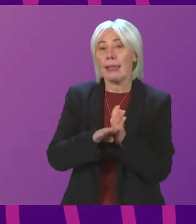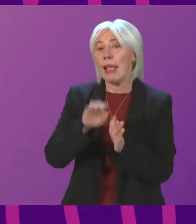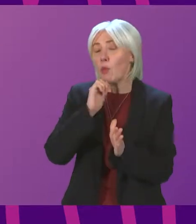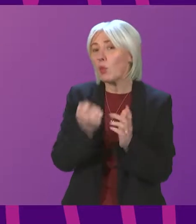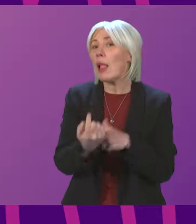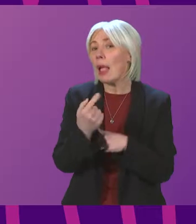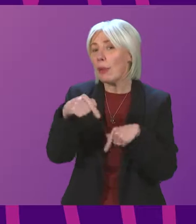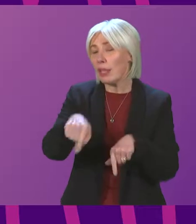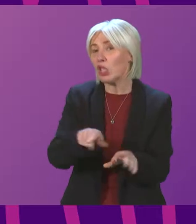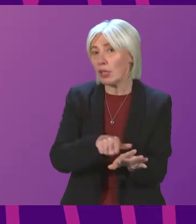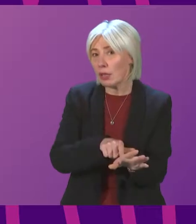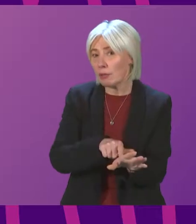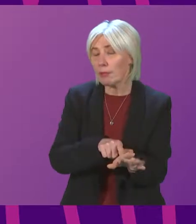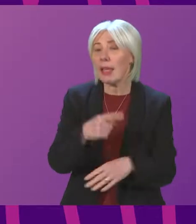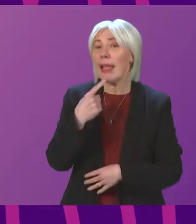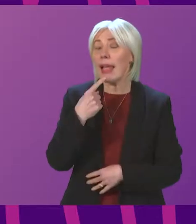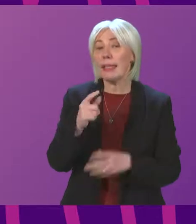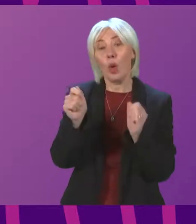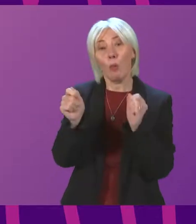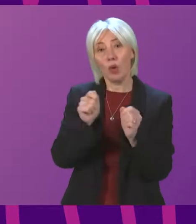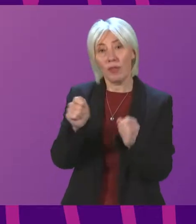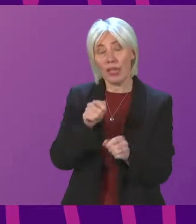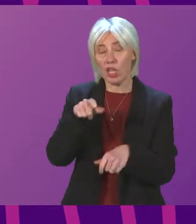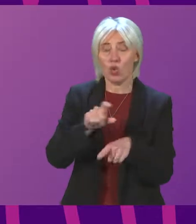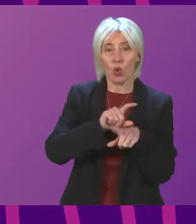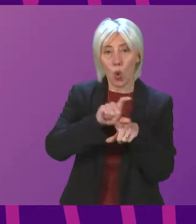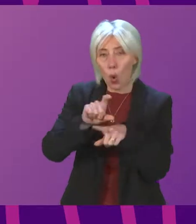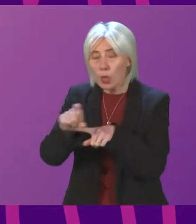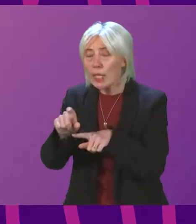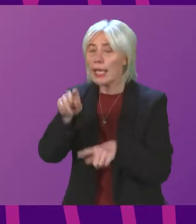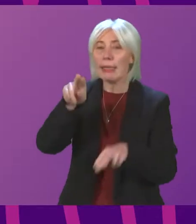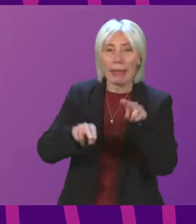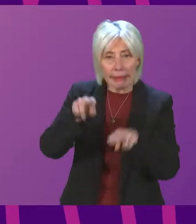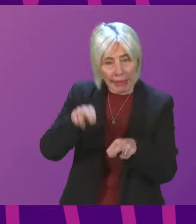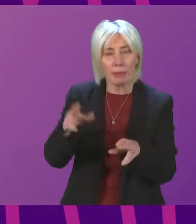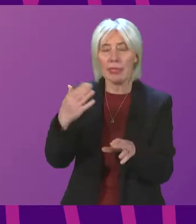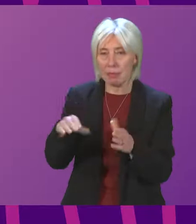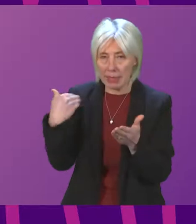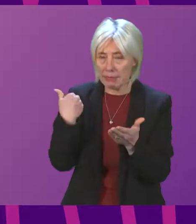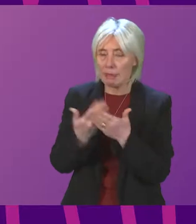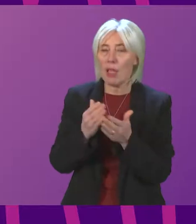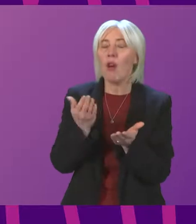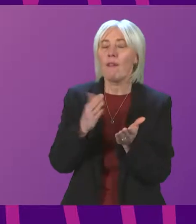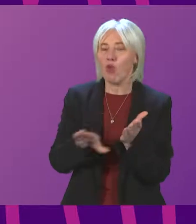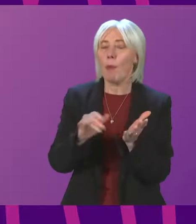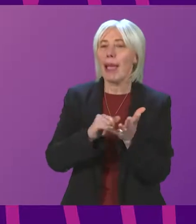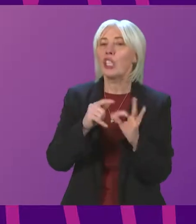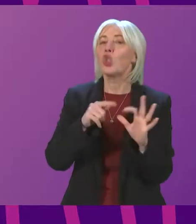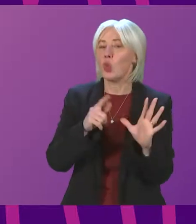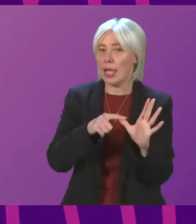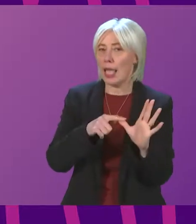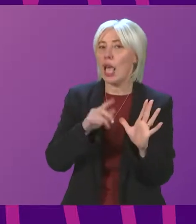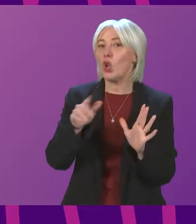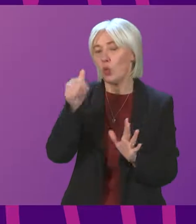year. I restated the significant modifications to courses and assessments already made by the SQA to take account of the